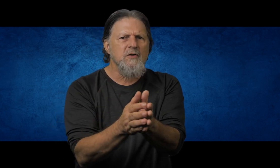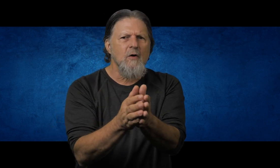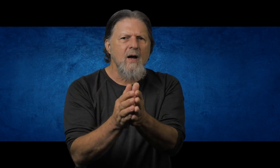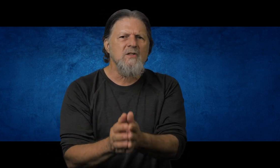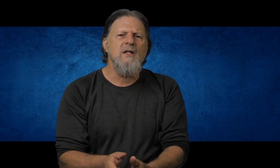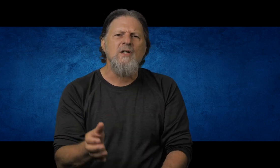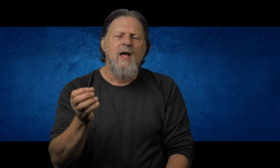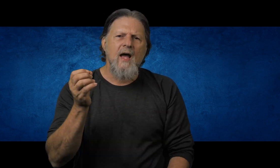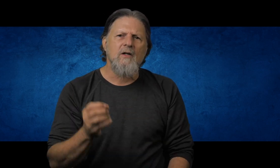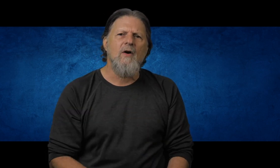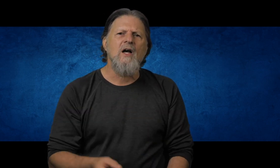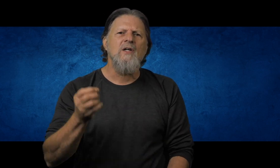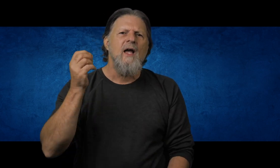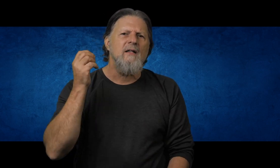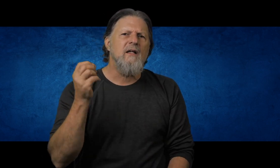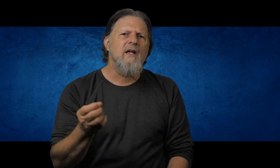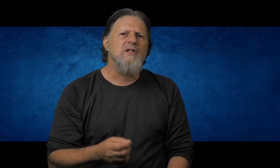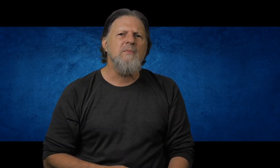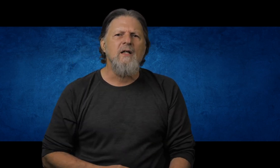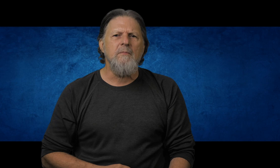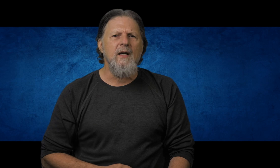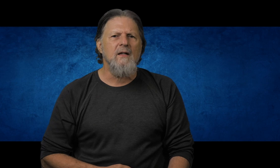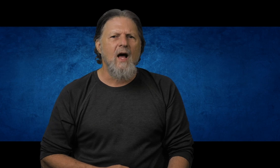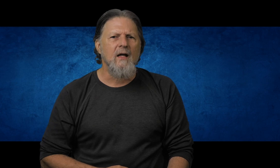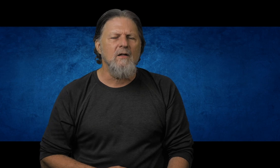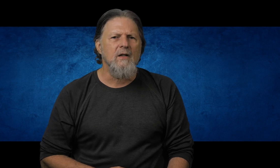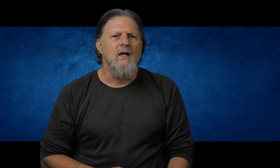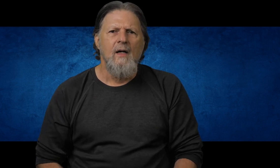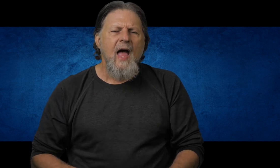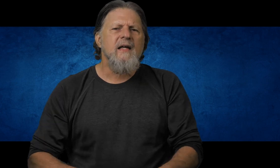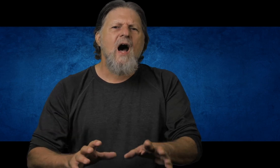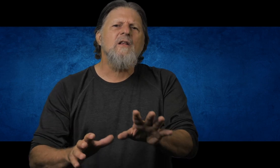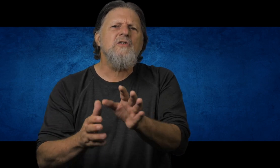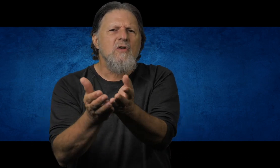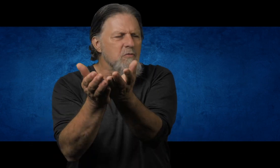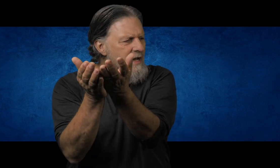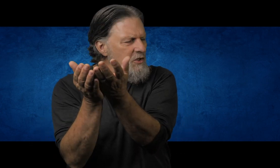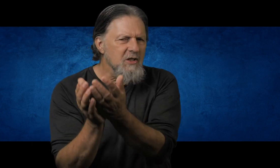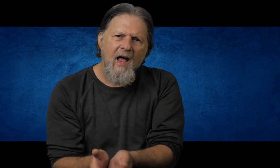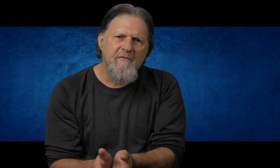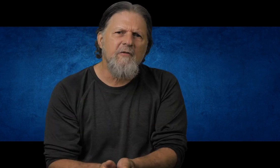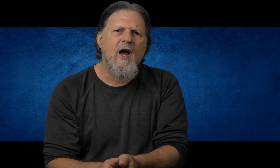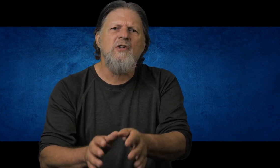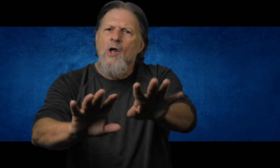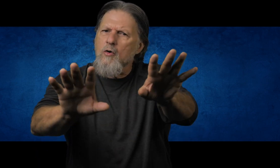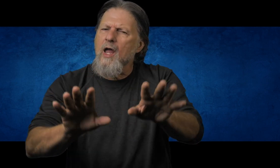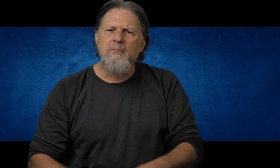for my sins at the cross and declares me to be not guilty. And God looks at the righteous life of Christ who kept